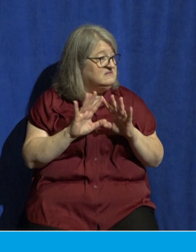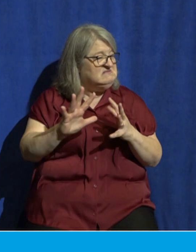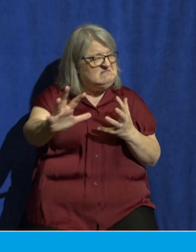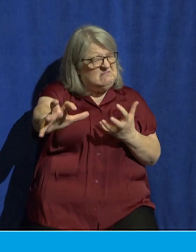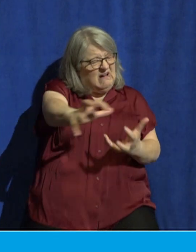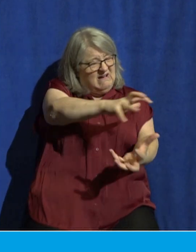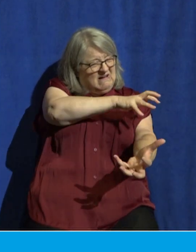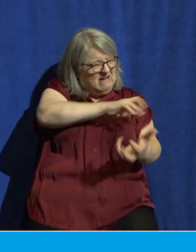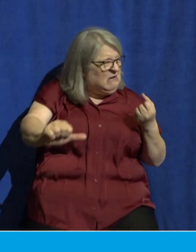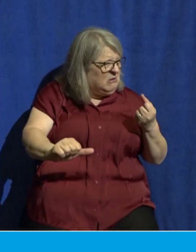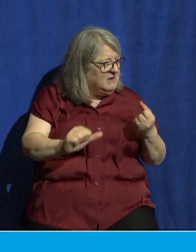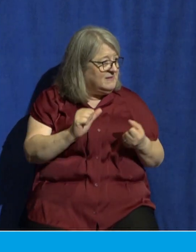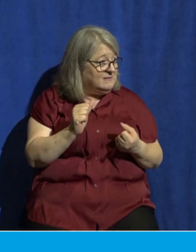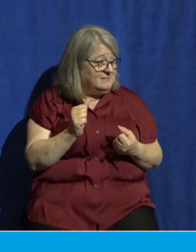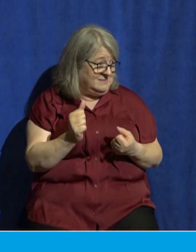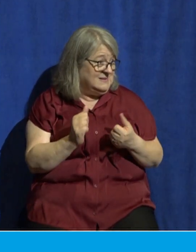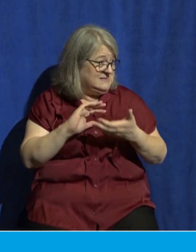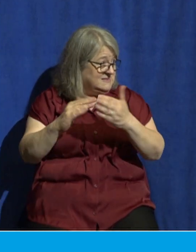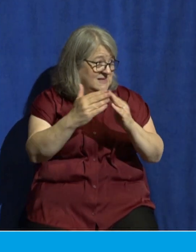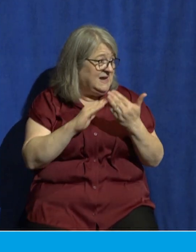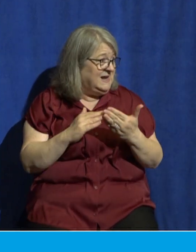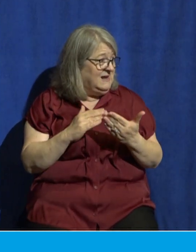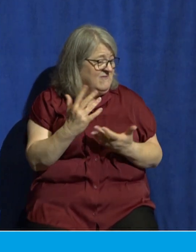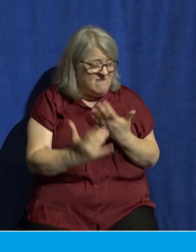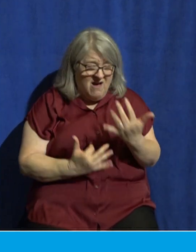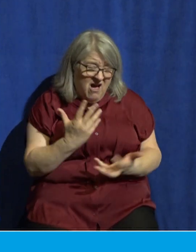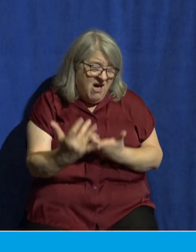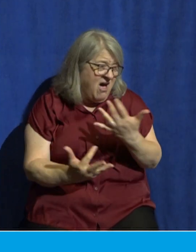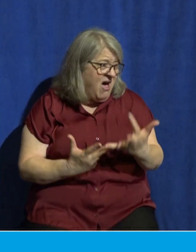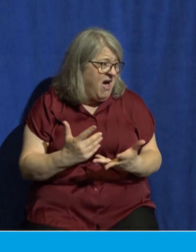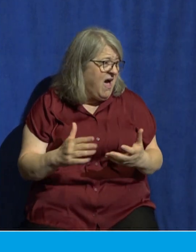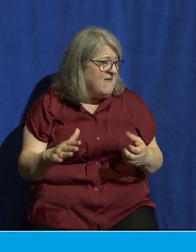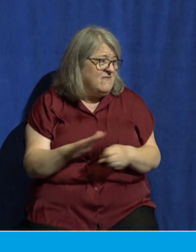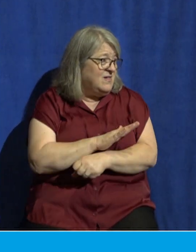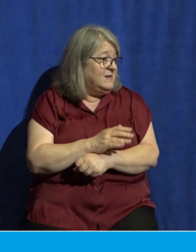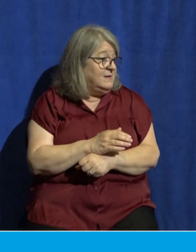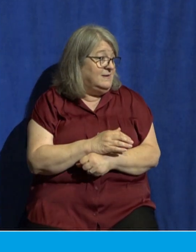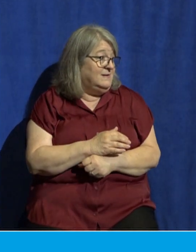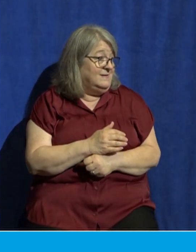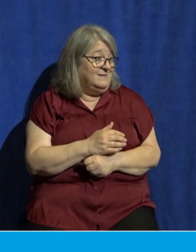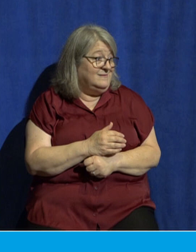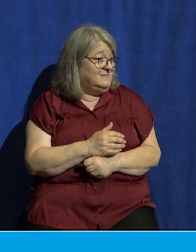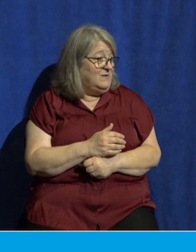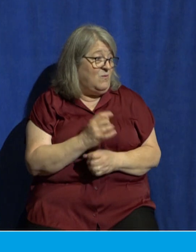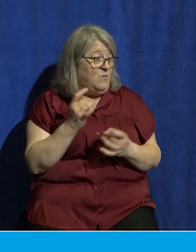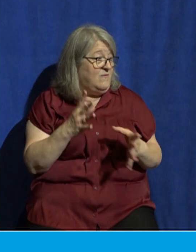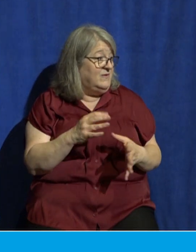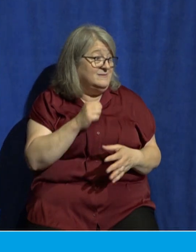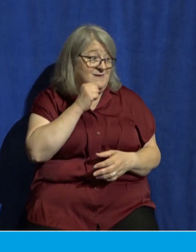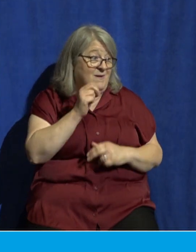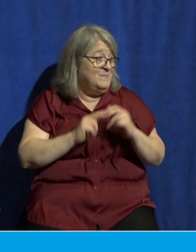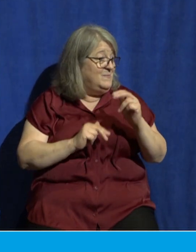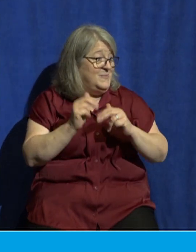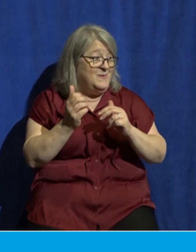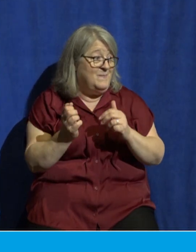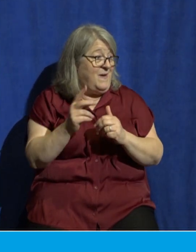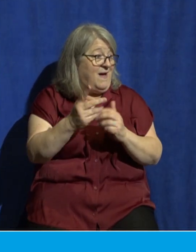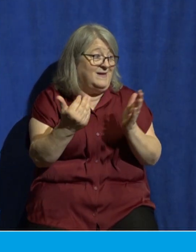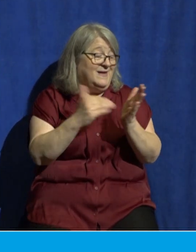burned it to the ground, and it has not been reconstructed yet. In fact, you can visit the Mount of